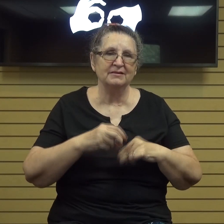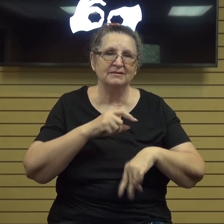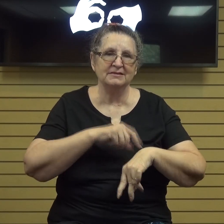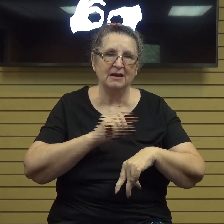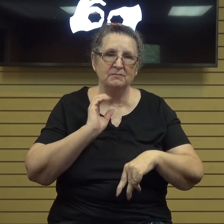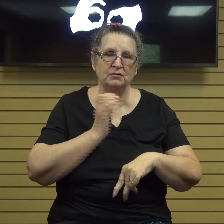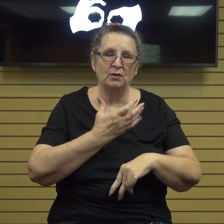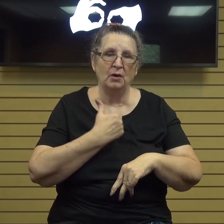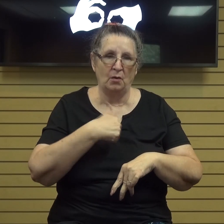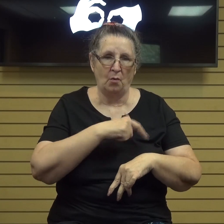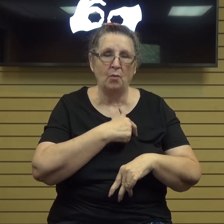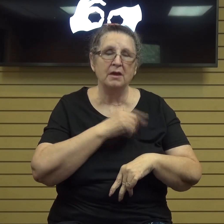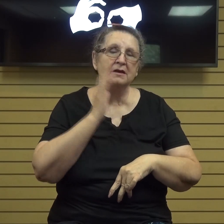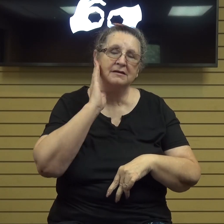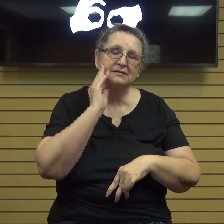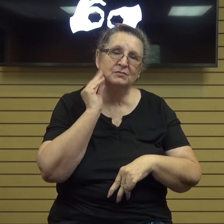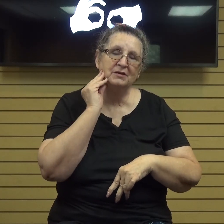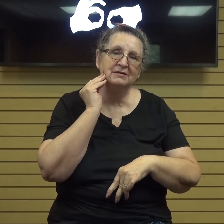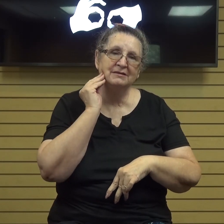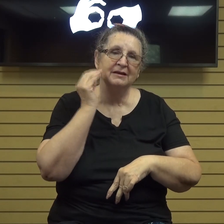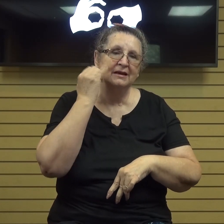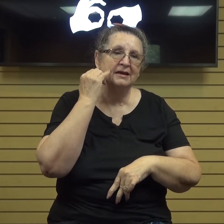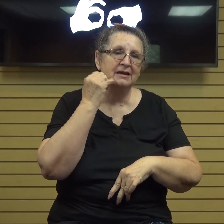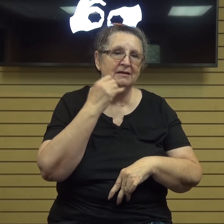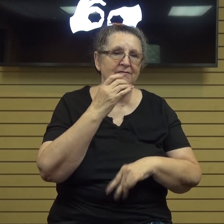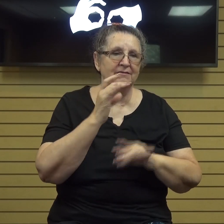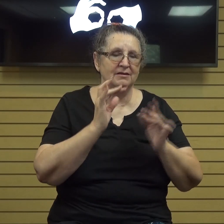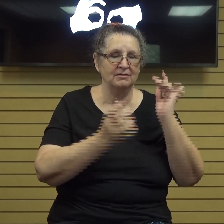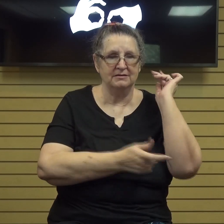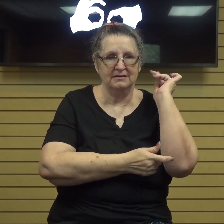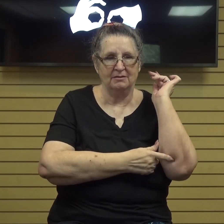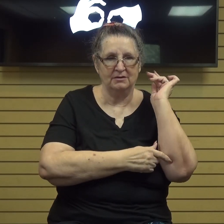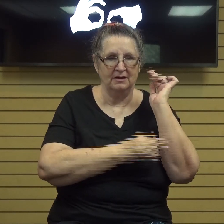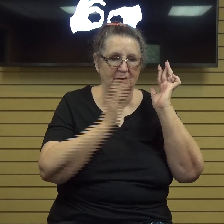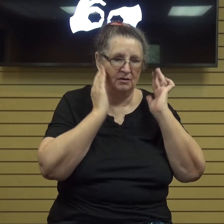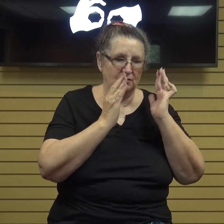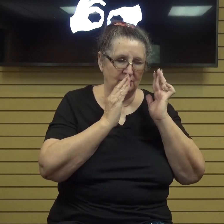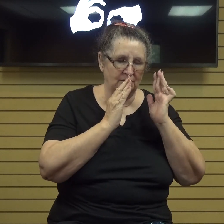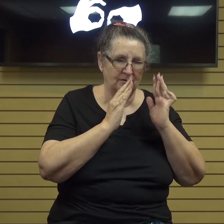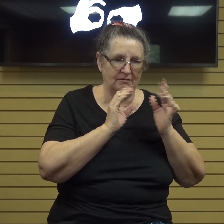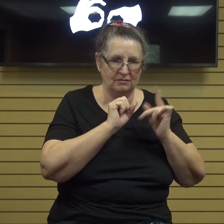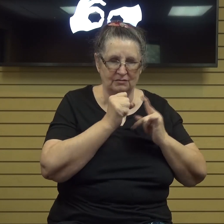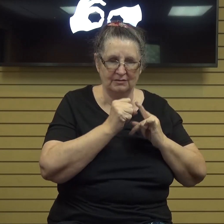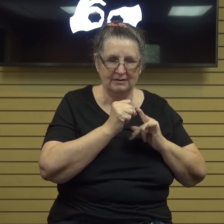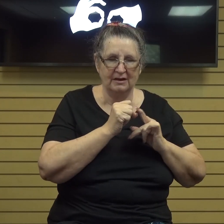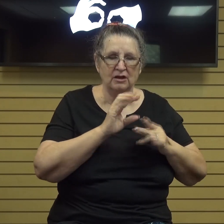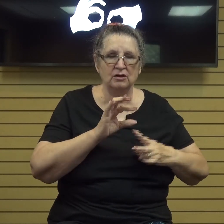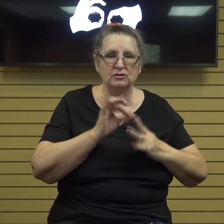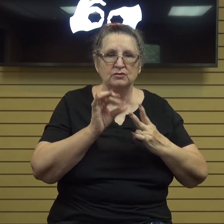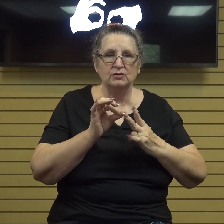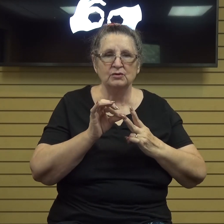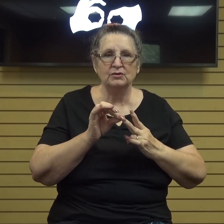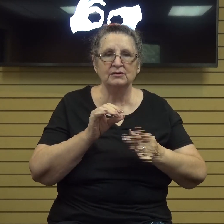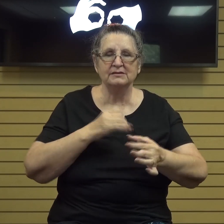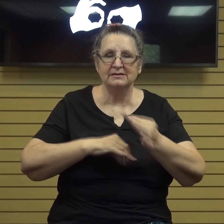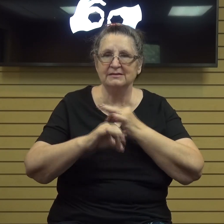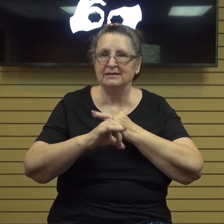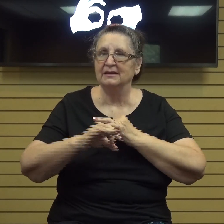and so when you're tempted to focus on your circumstances choose instead to praise him verse 17 says oh my strength